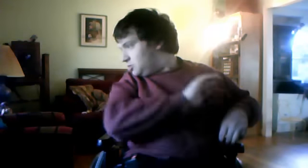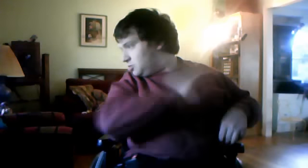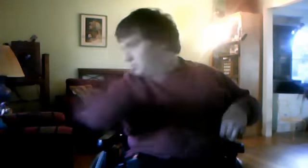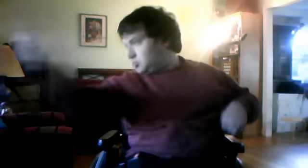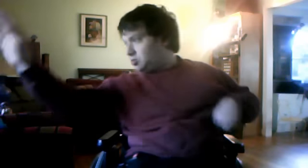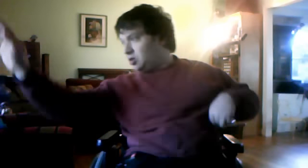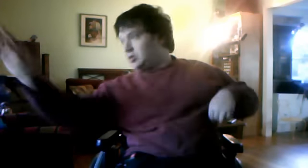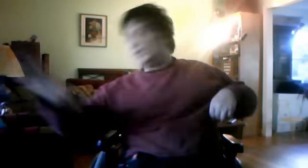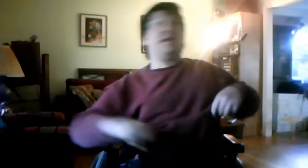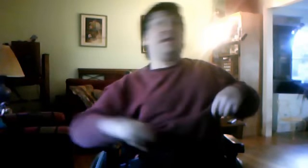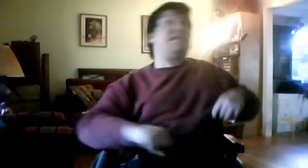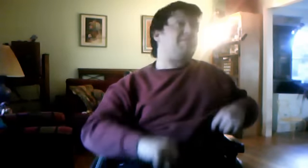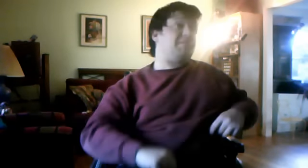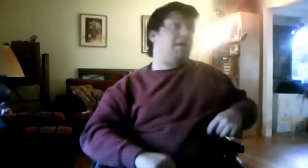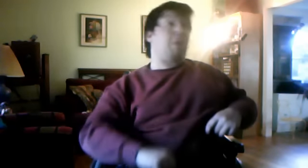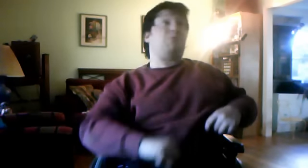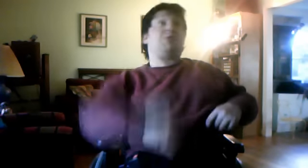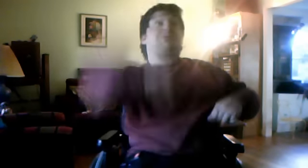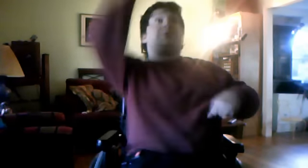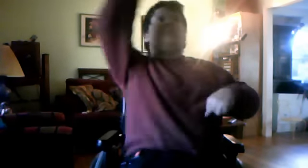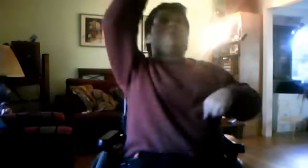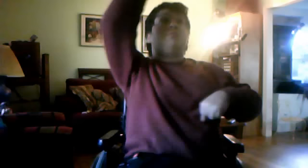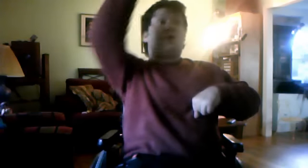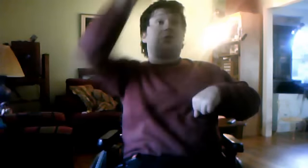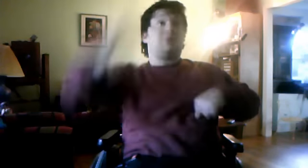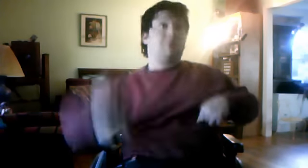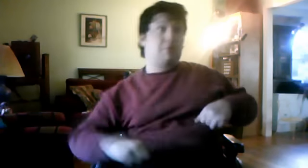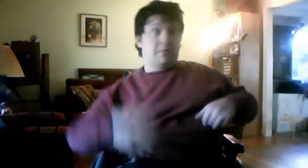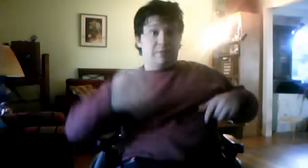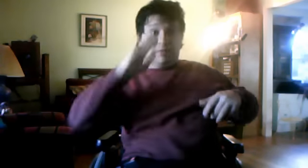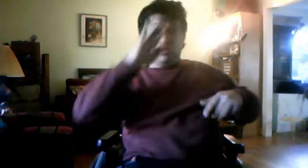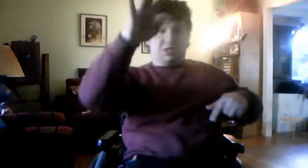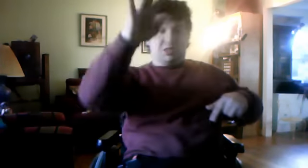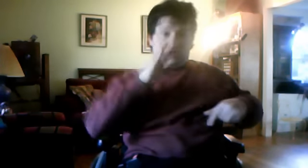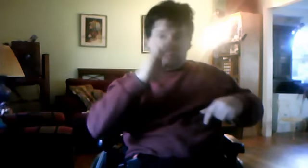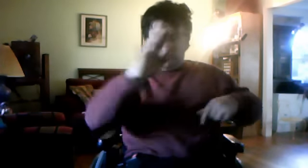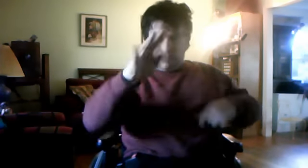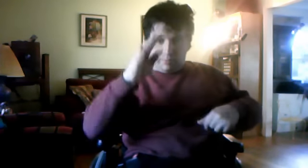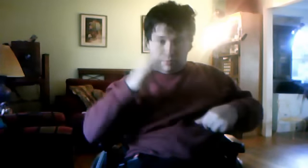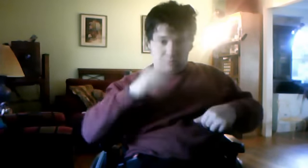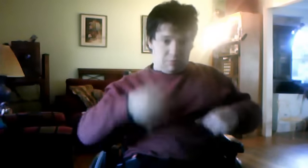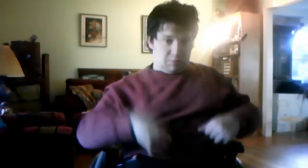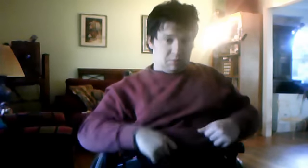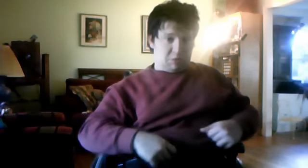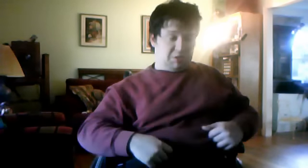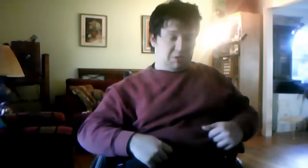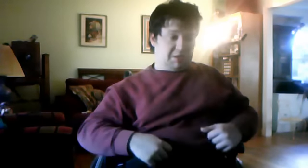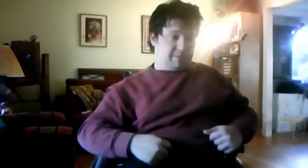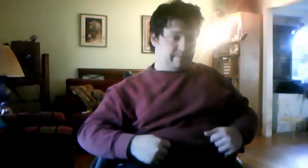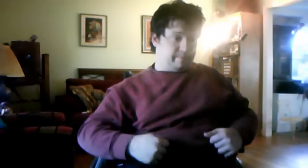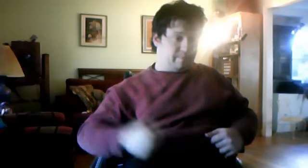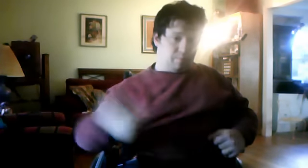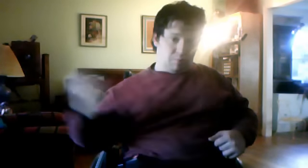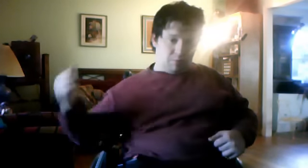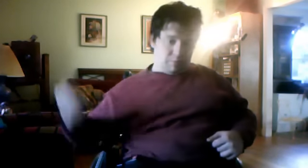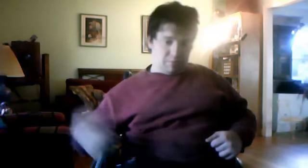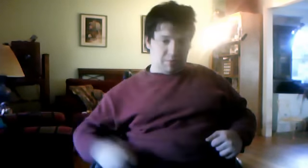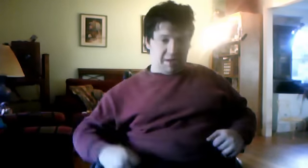look, even upwards, look, but you're still doing this, okay,